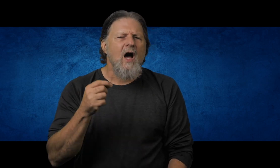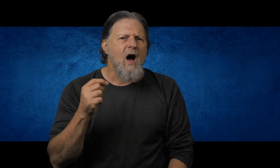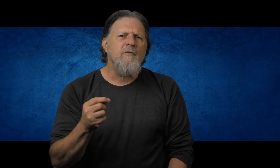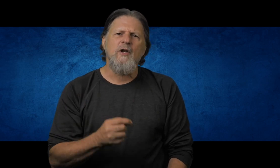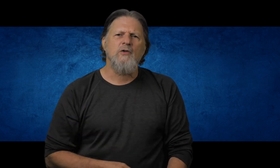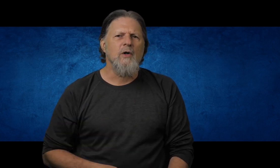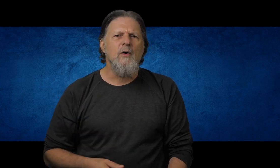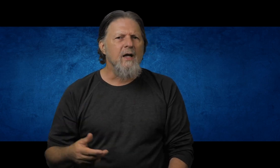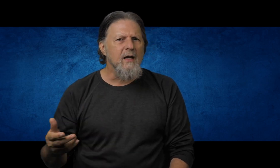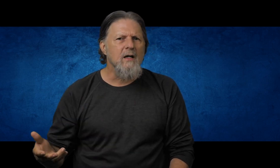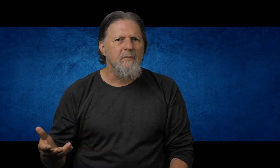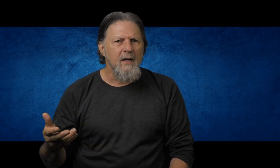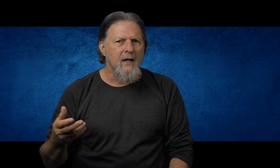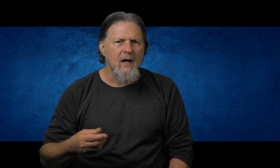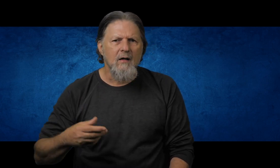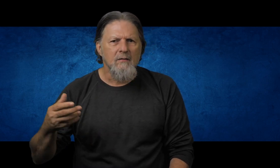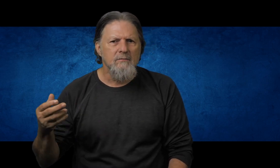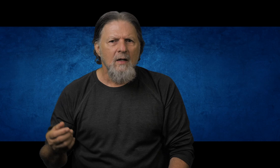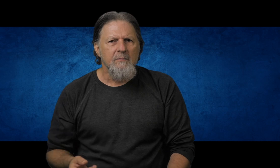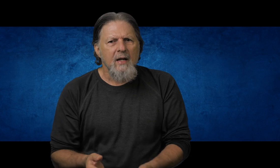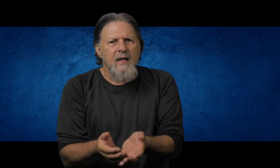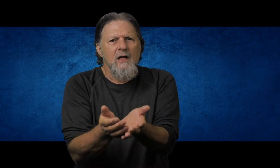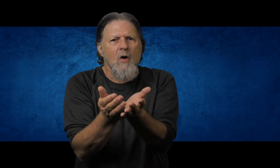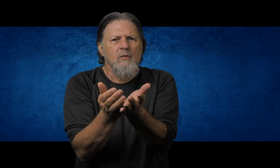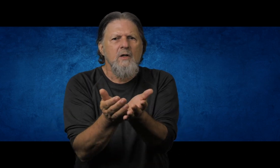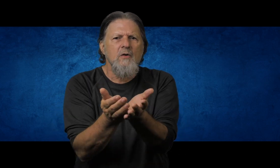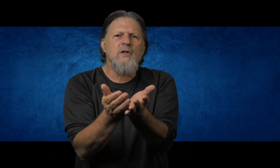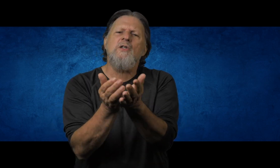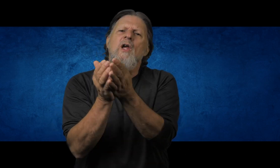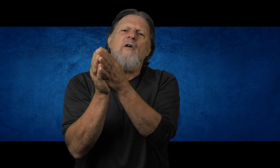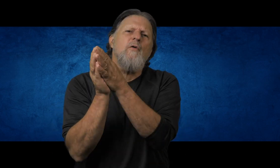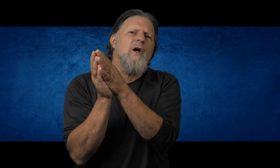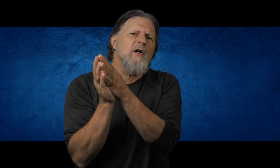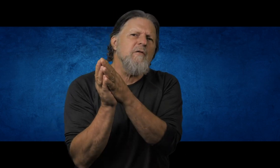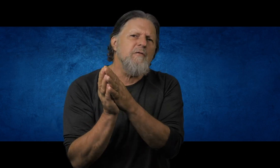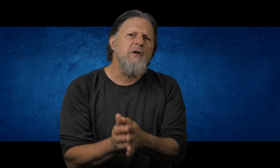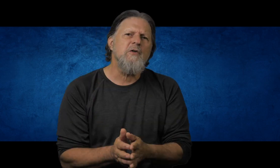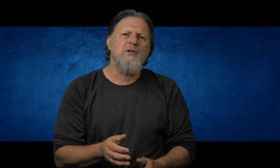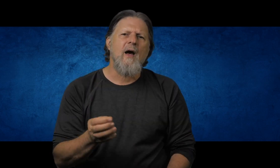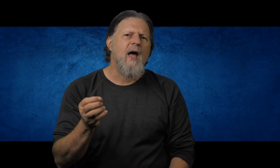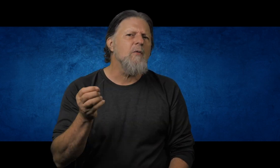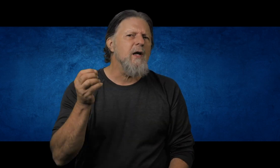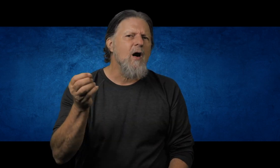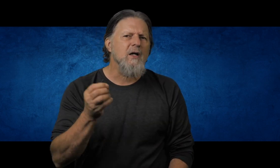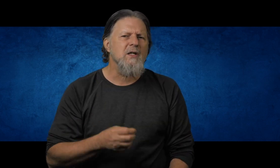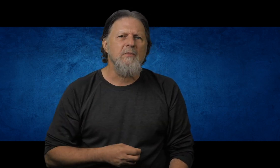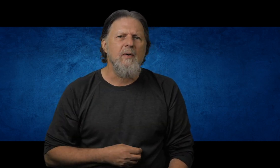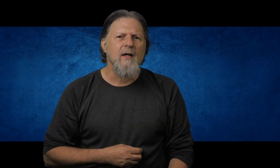obvious we're going to end up in hell. But he can only do this if we are confused about how we are accepted by